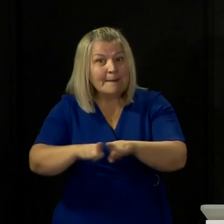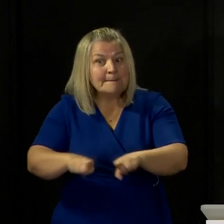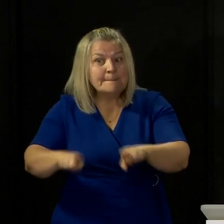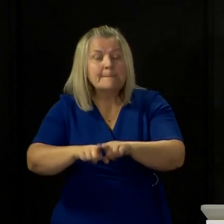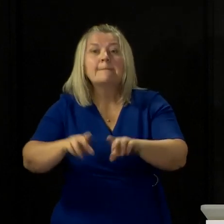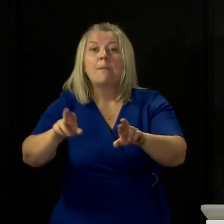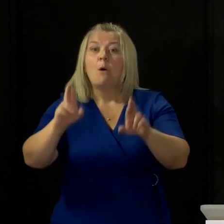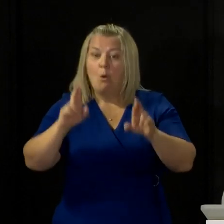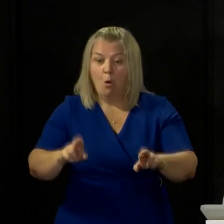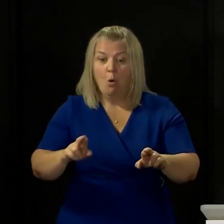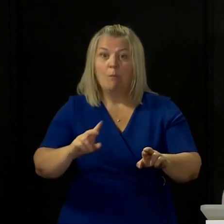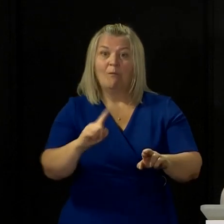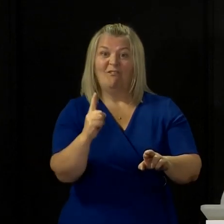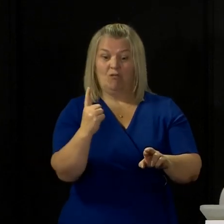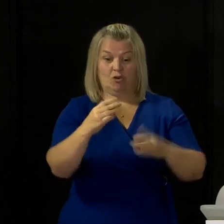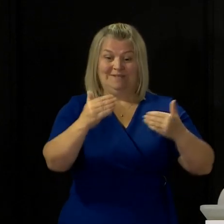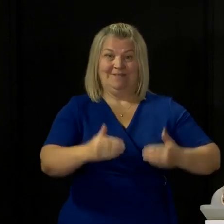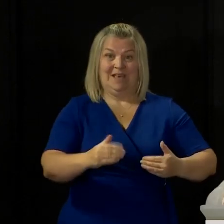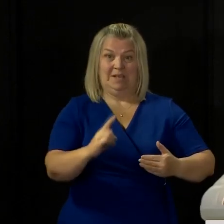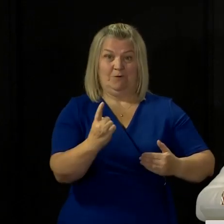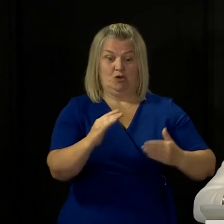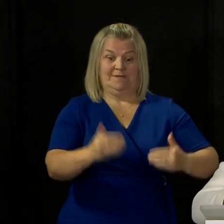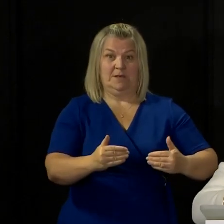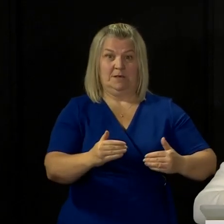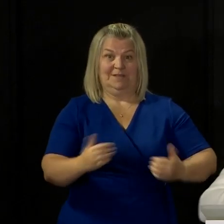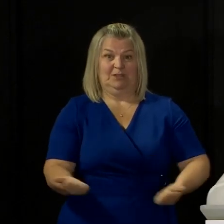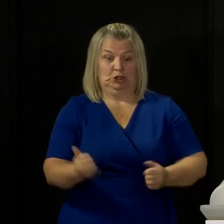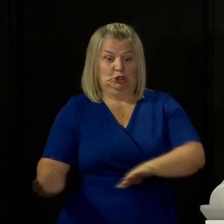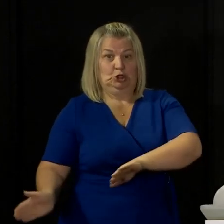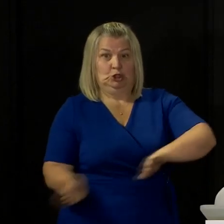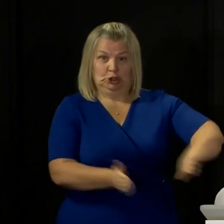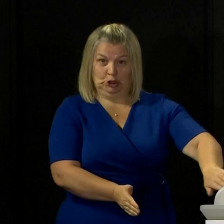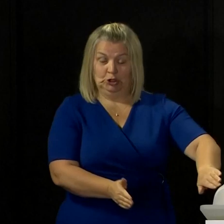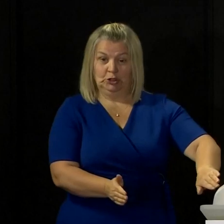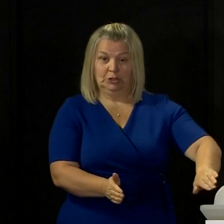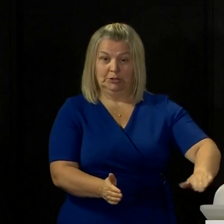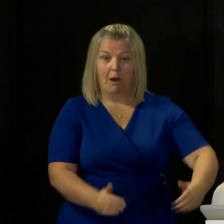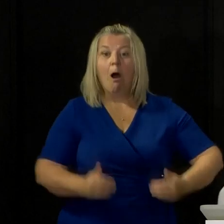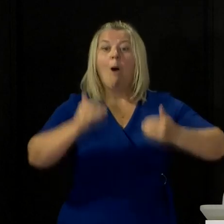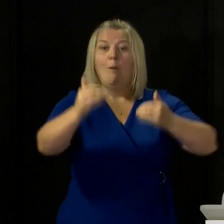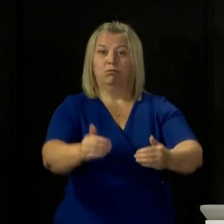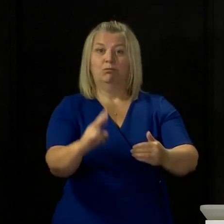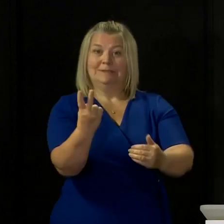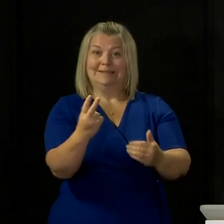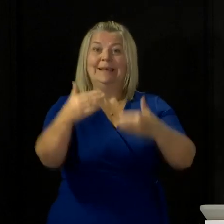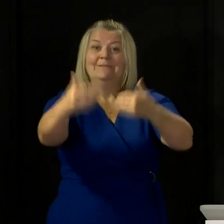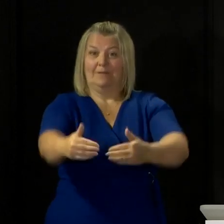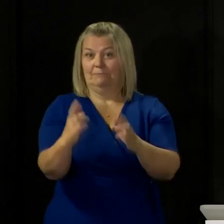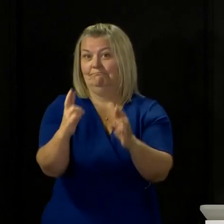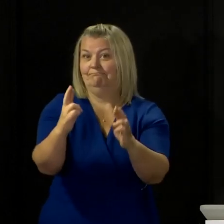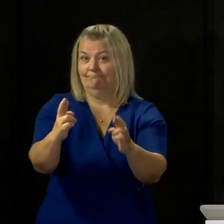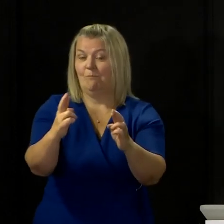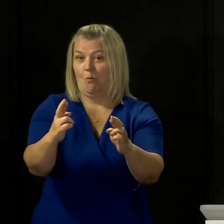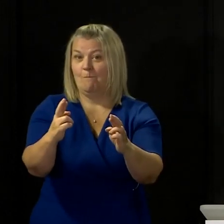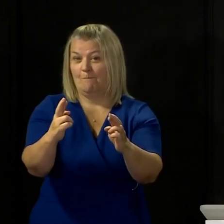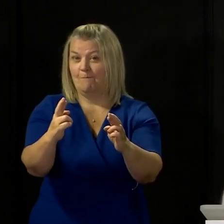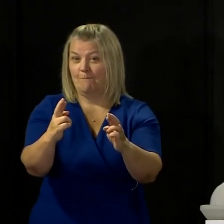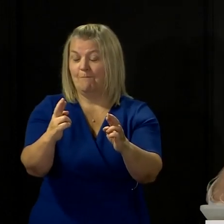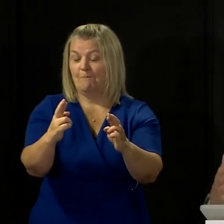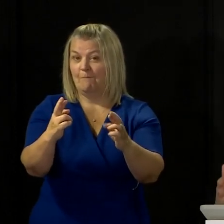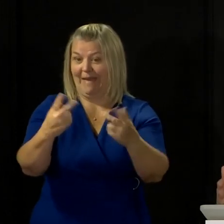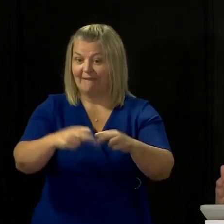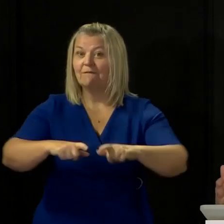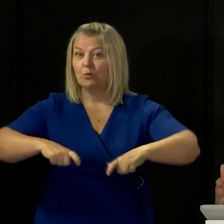phase of the route map. Now, that may not be absolutely every aspect of that, and we've always been clear about that, but we'll be able to go into that next phase.